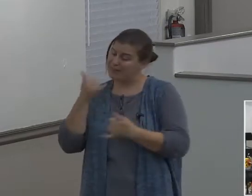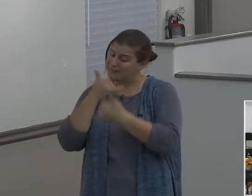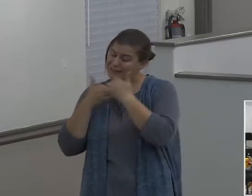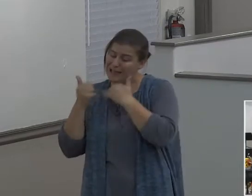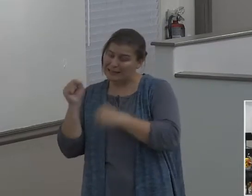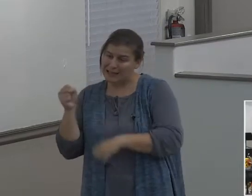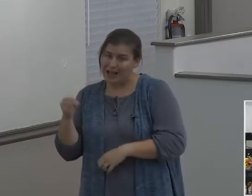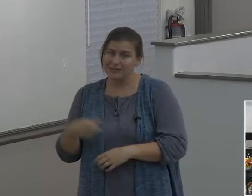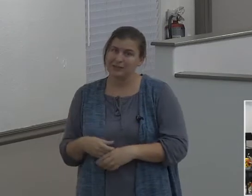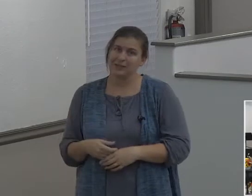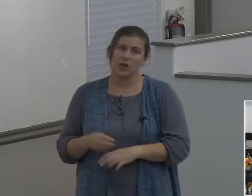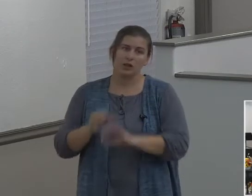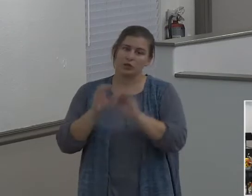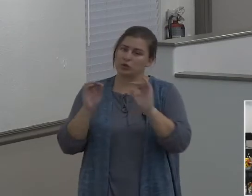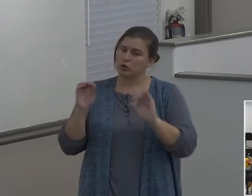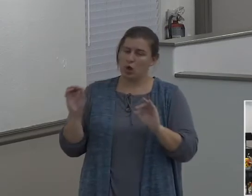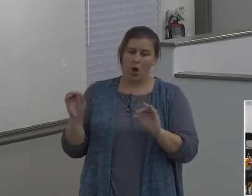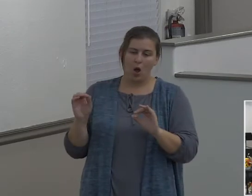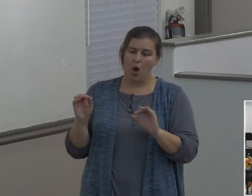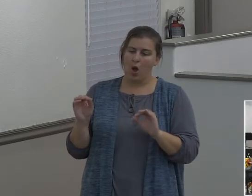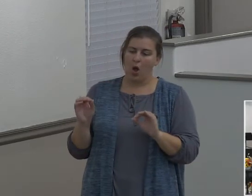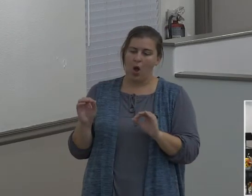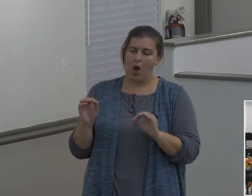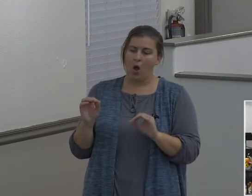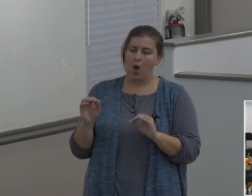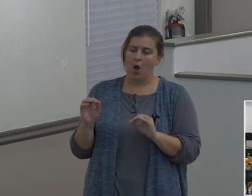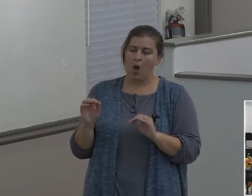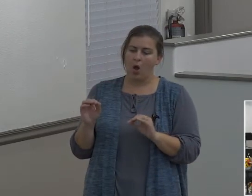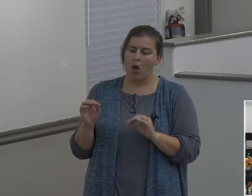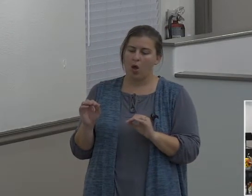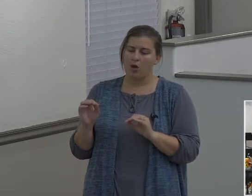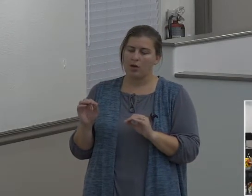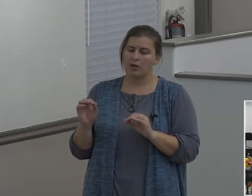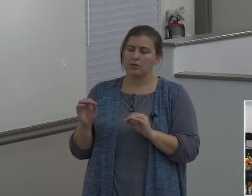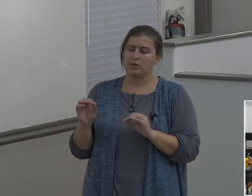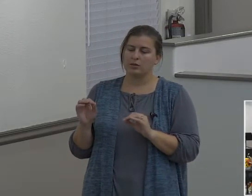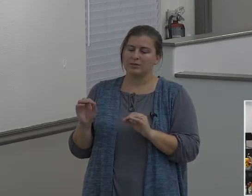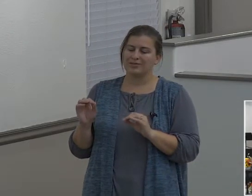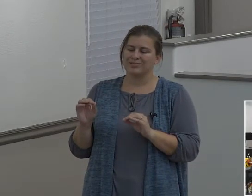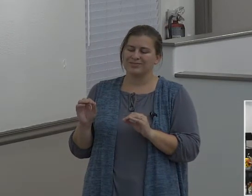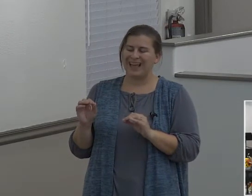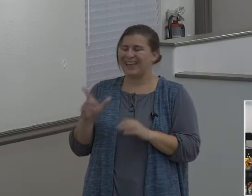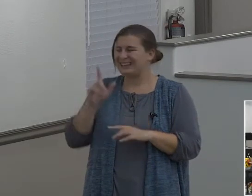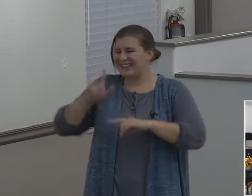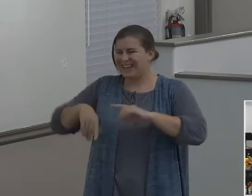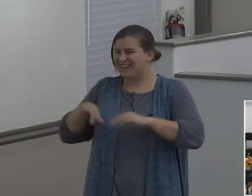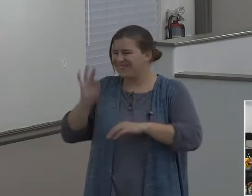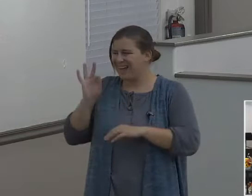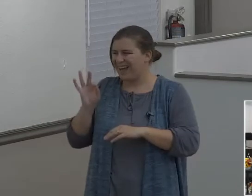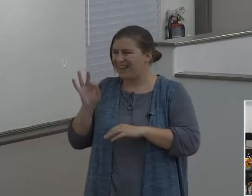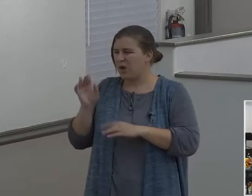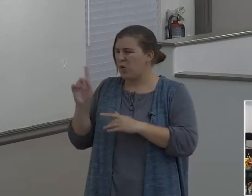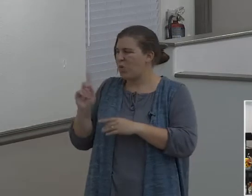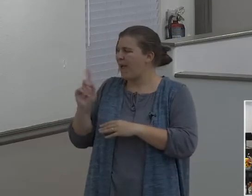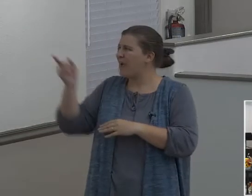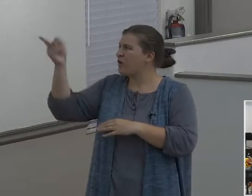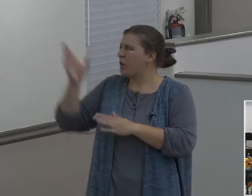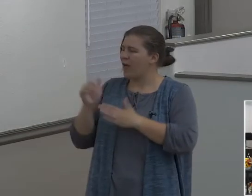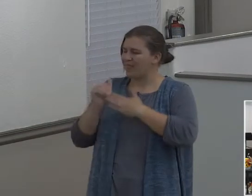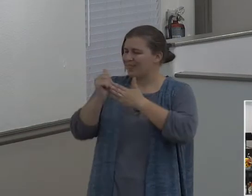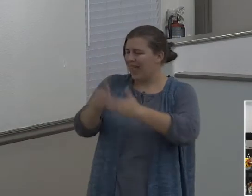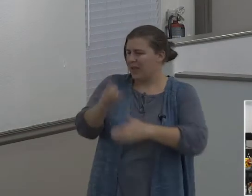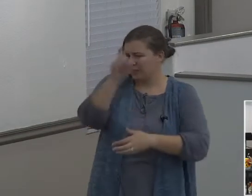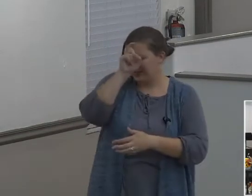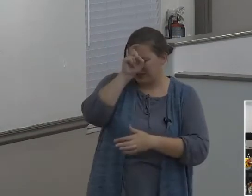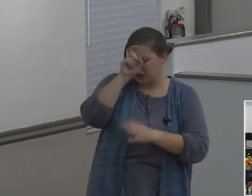indication necessarily that God directed him to go down into Egypt in the scriptures. So, you know, theologians will debate that. But